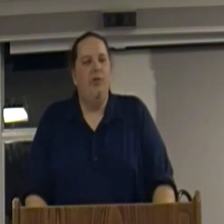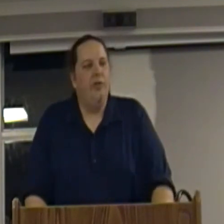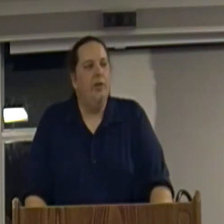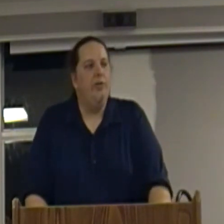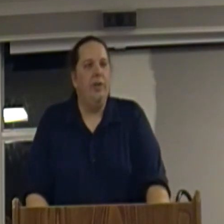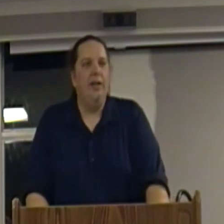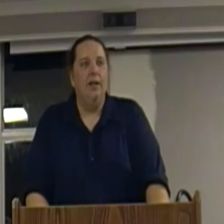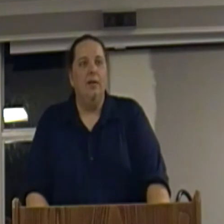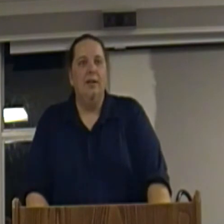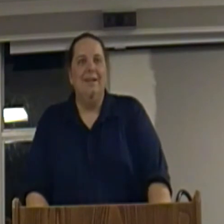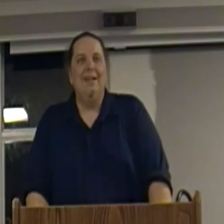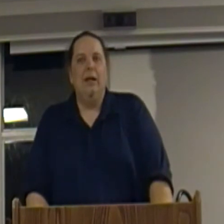you'd still see,